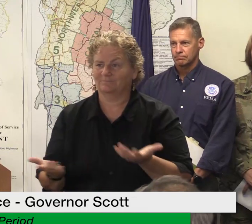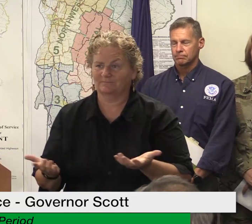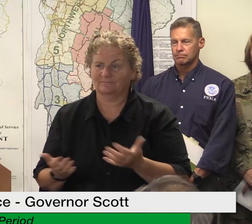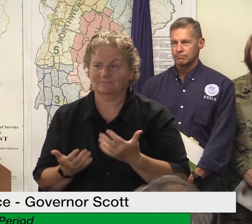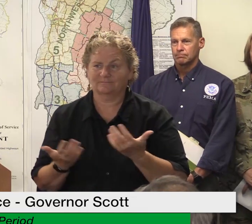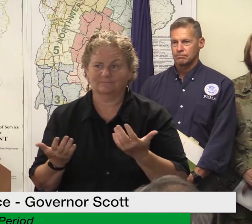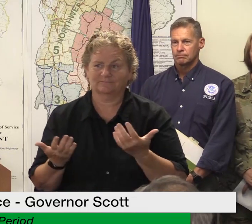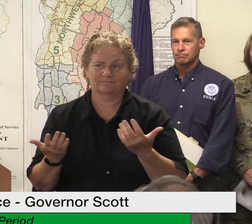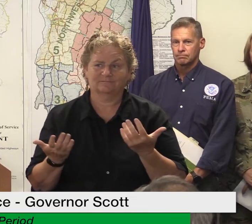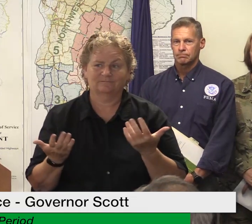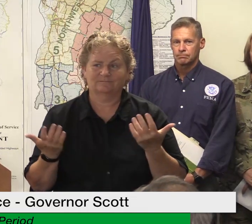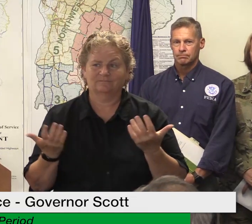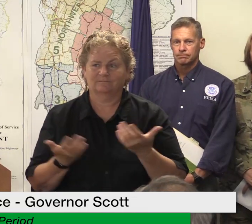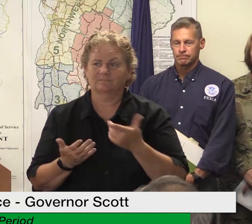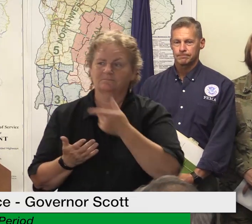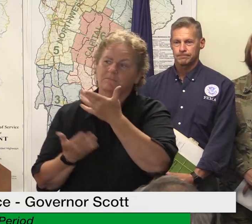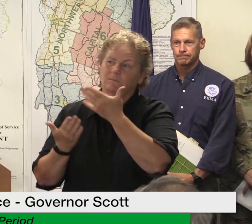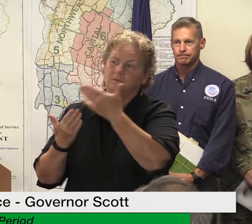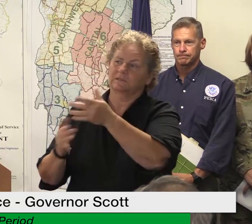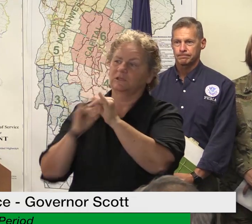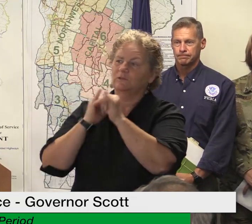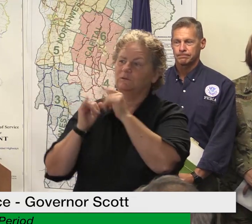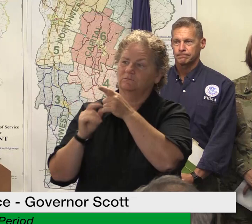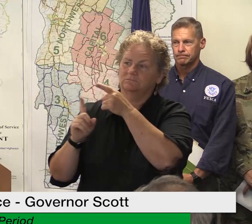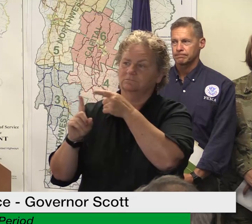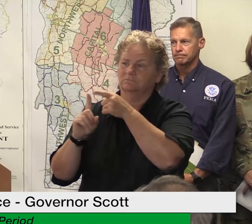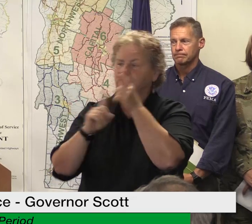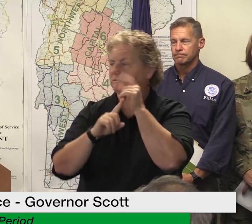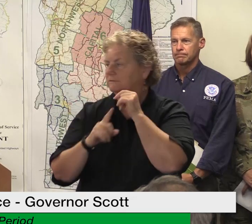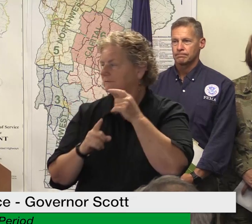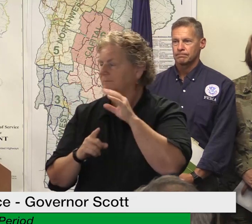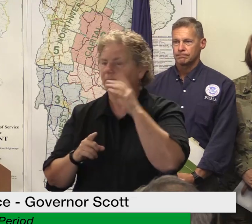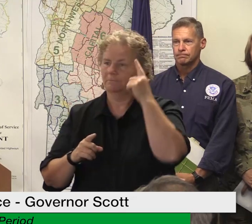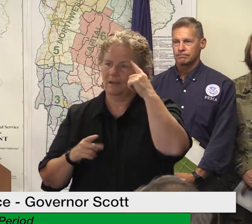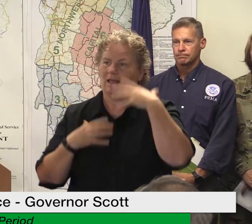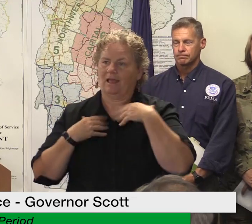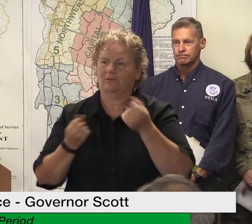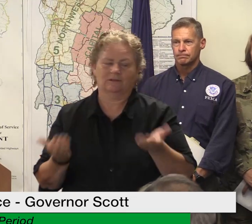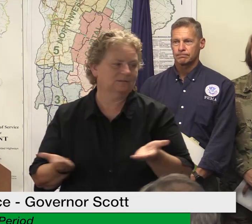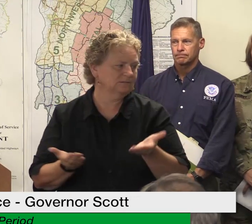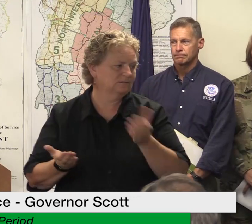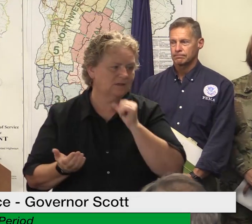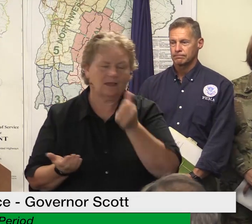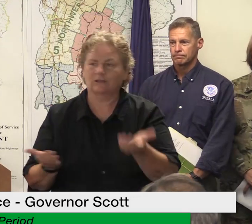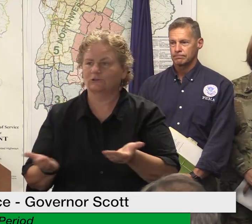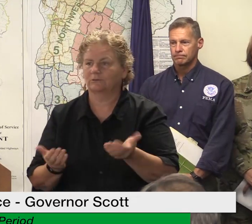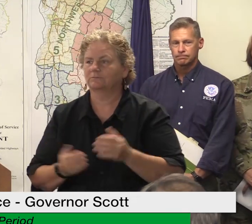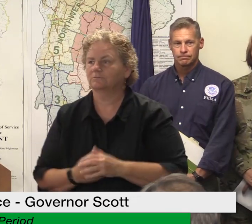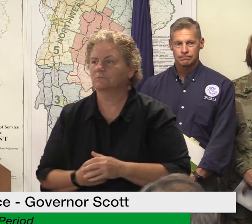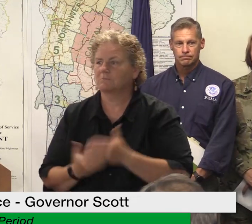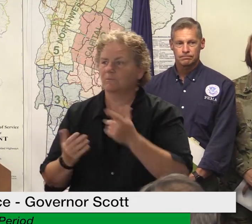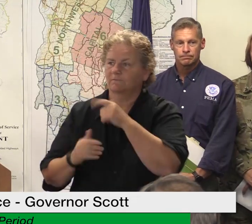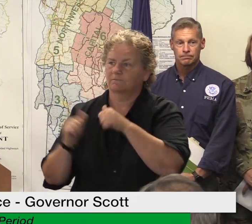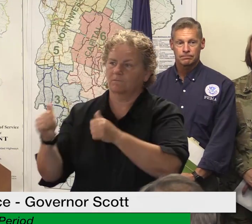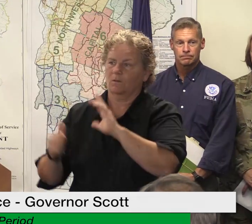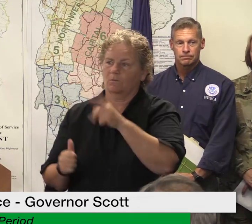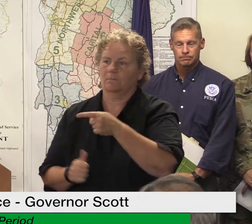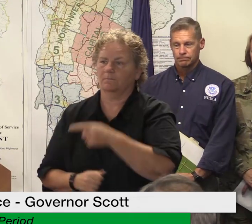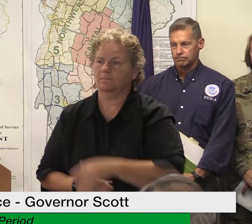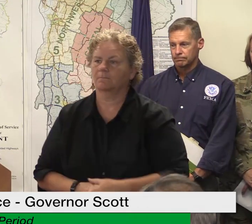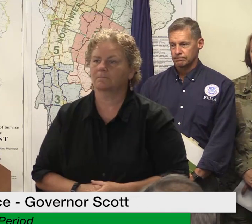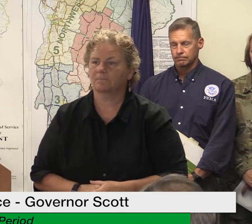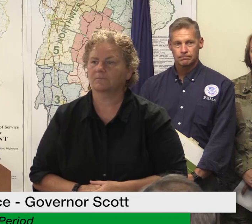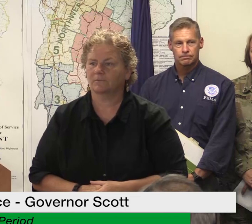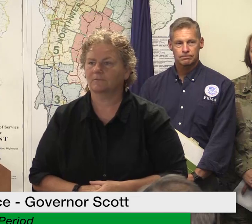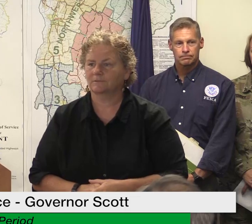with her and can give that information because it's it's very important as we go through this again it's going to be a long haul and